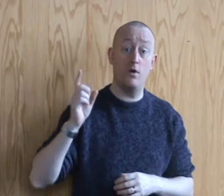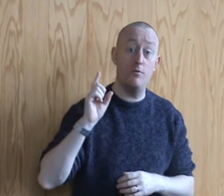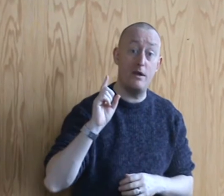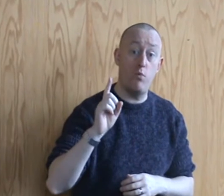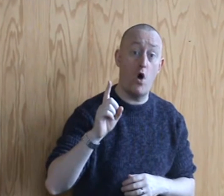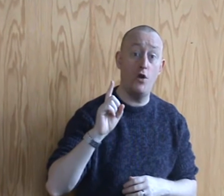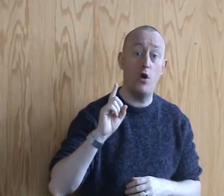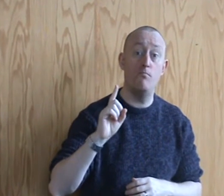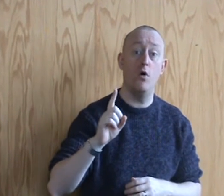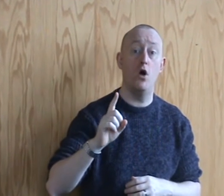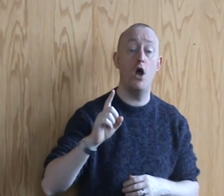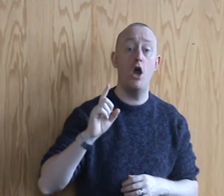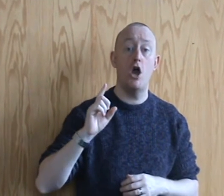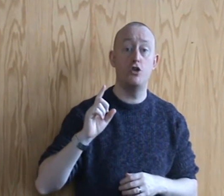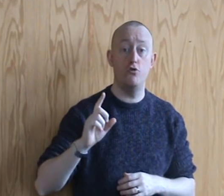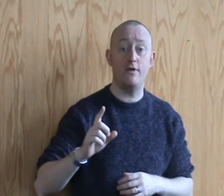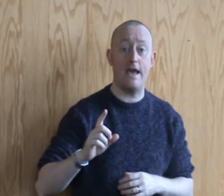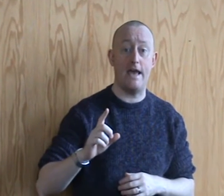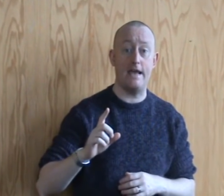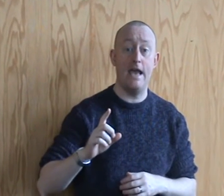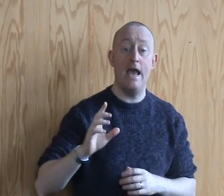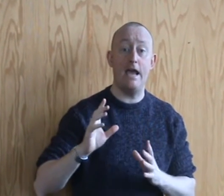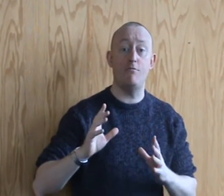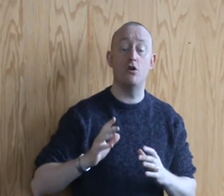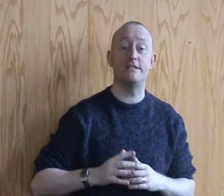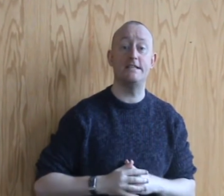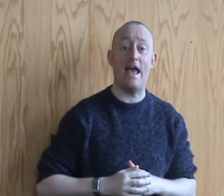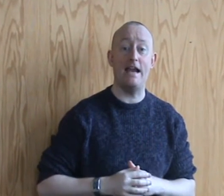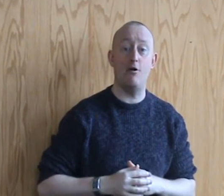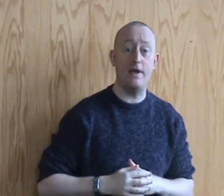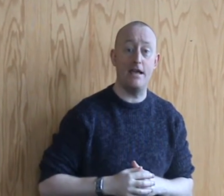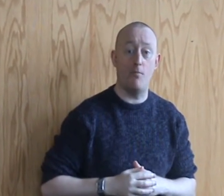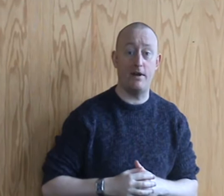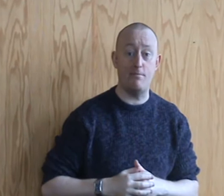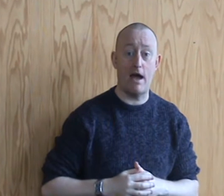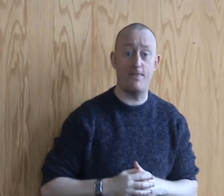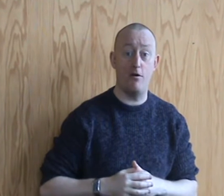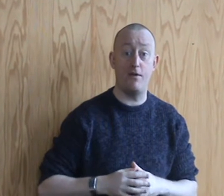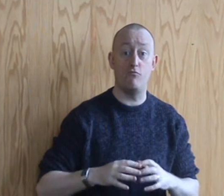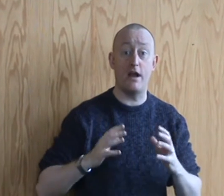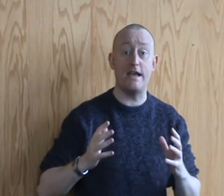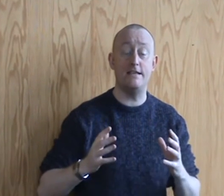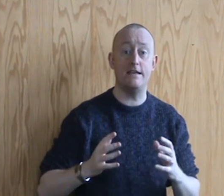will be one more UK hypnosis NLP, Complete Mind Therapy and related